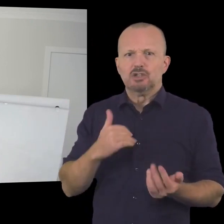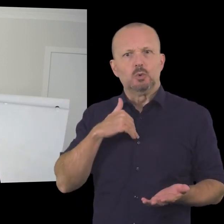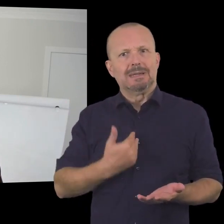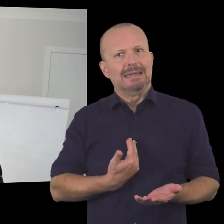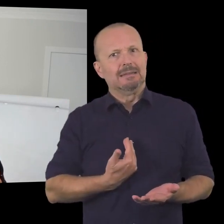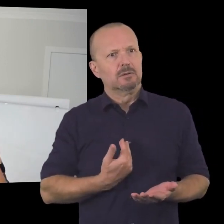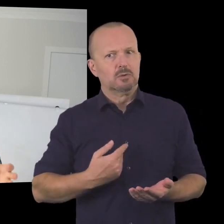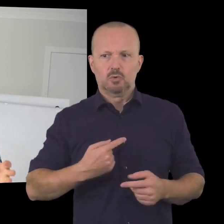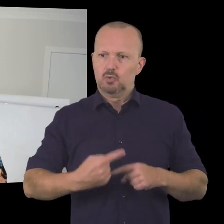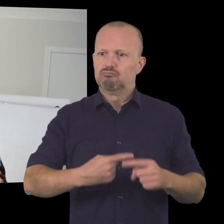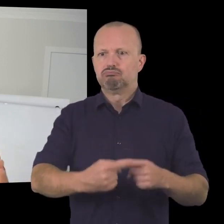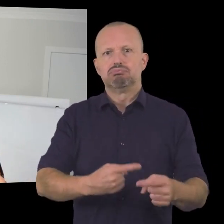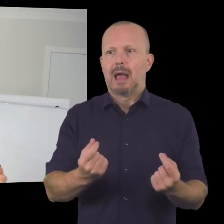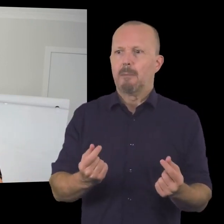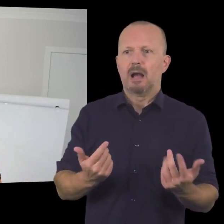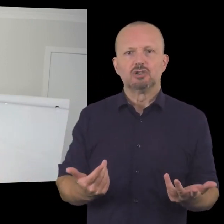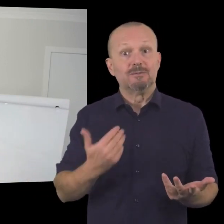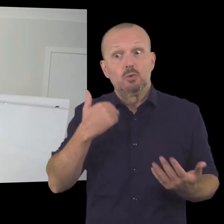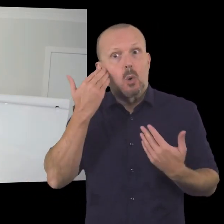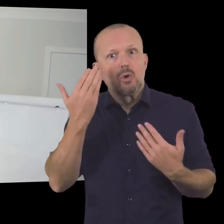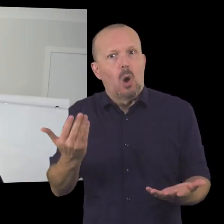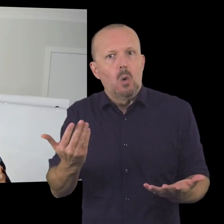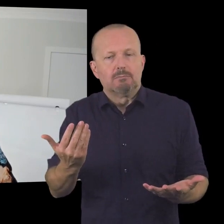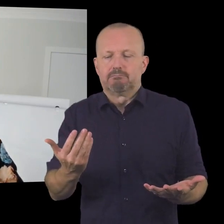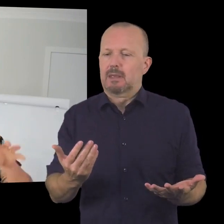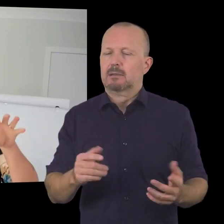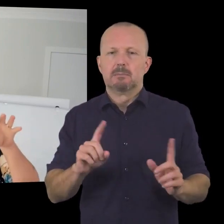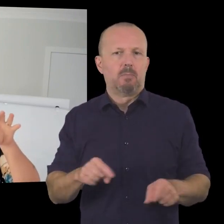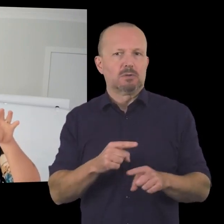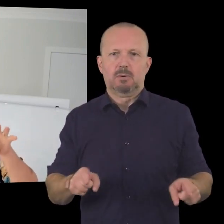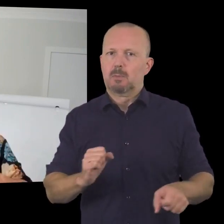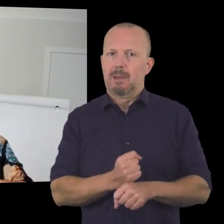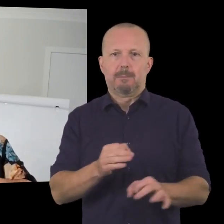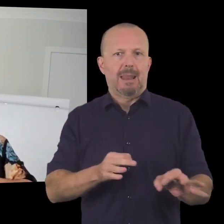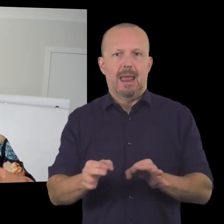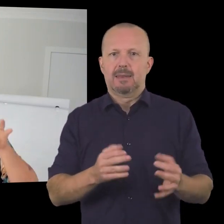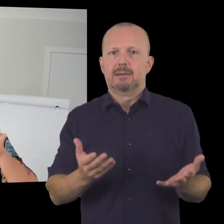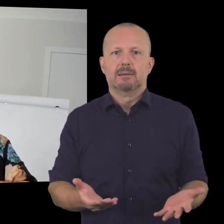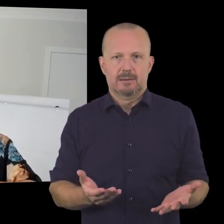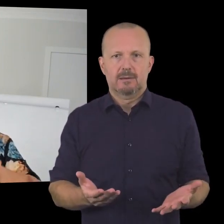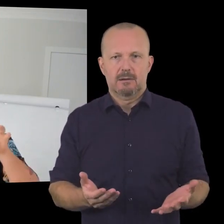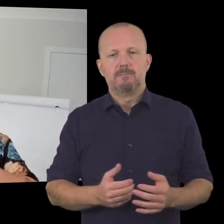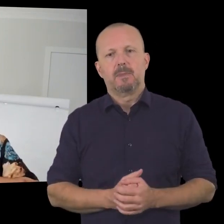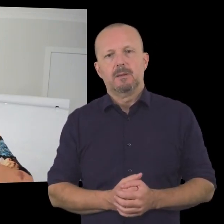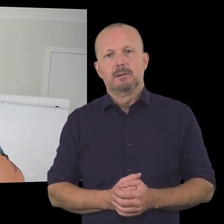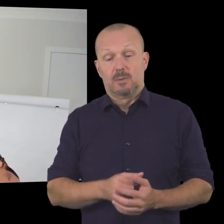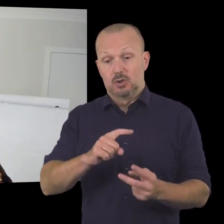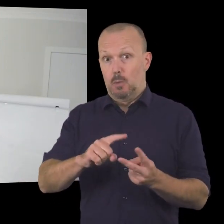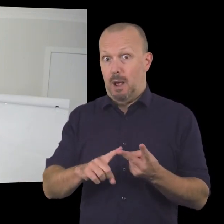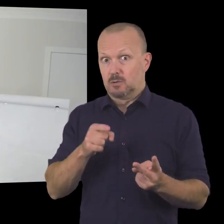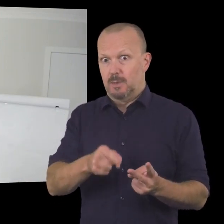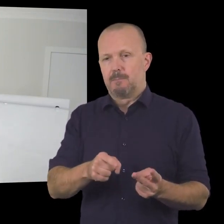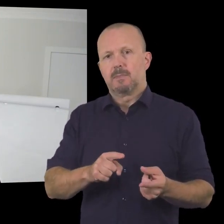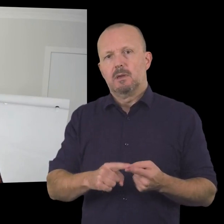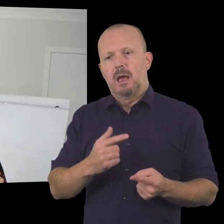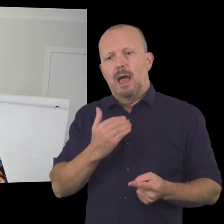around how much you need how much money you need and that's in two uh in two uh streams in terms of of of how much